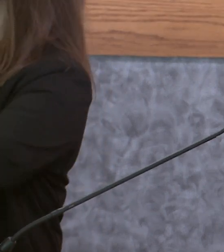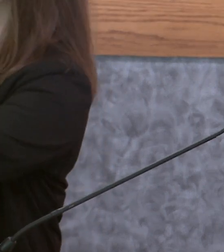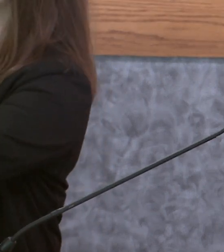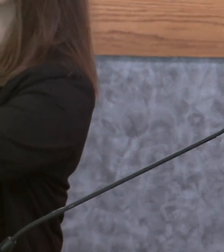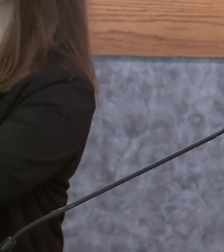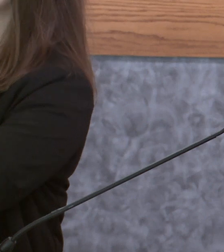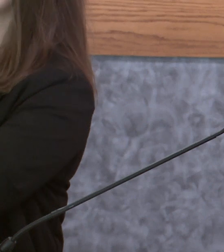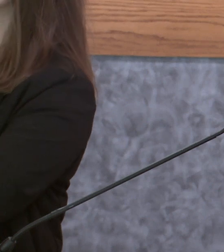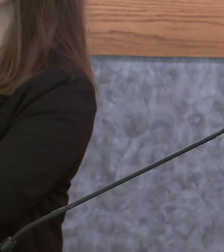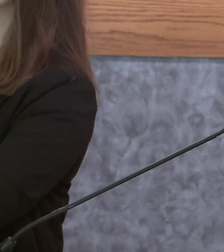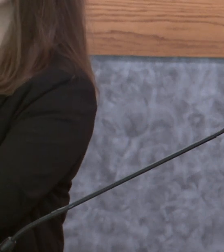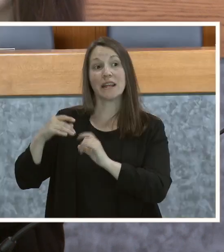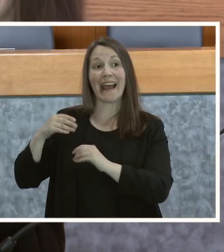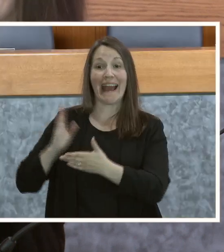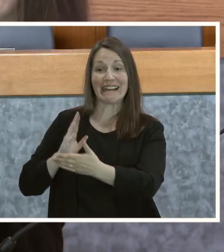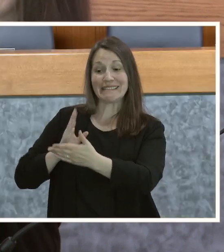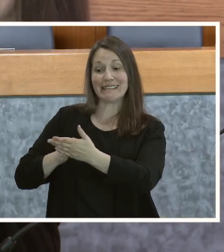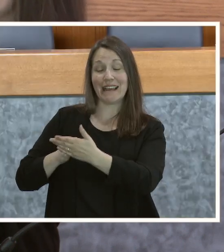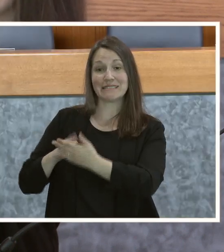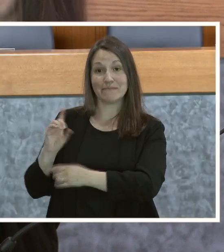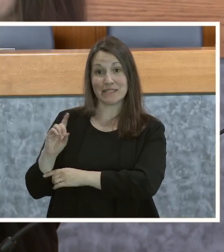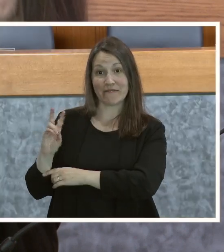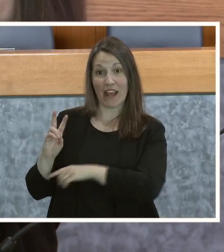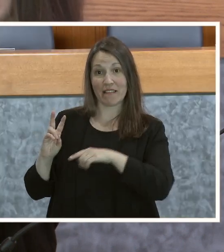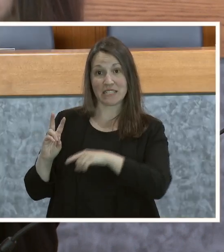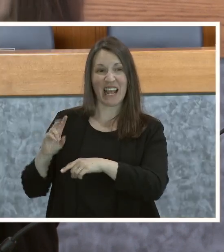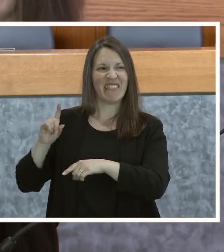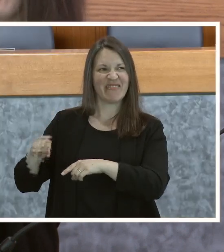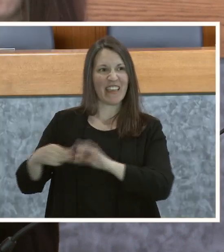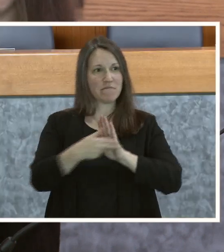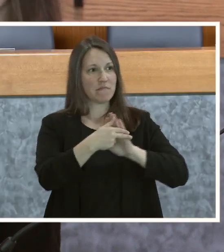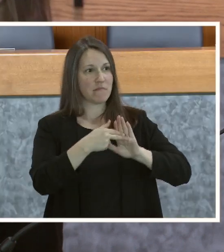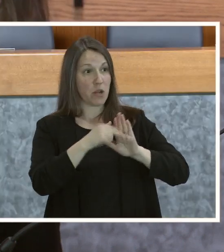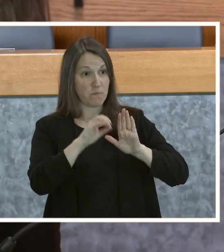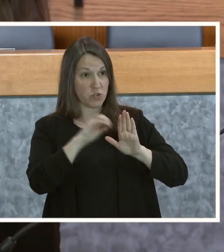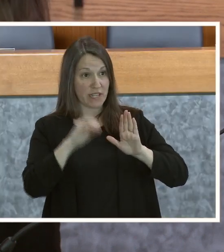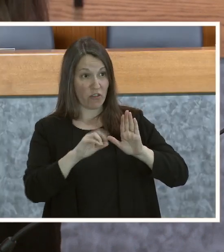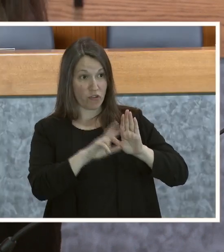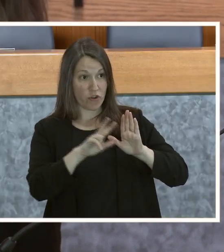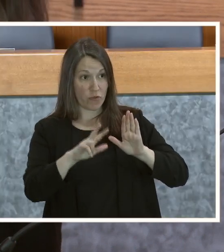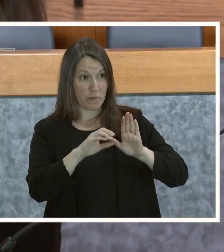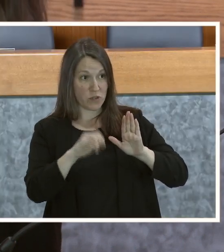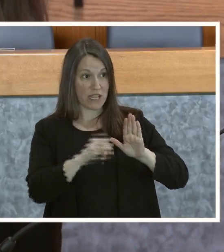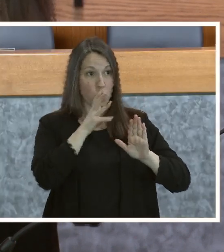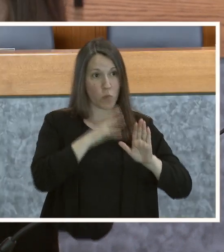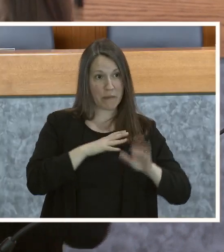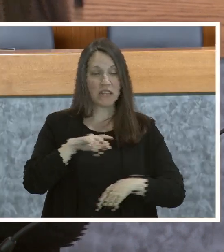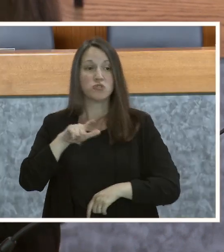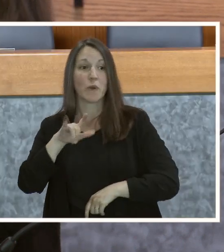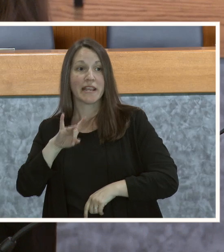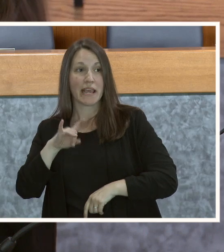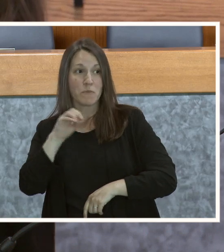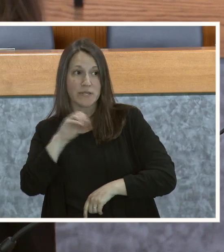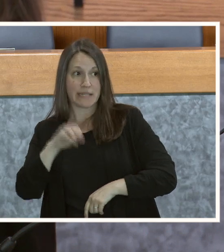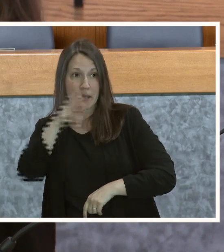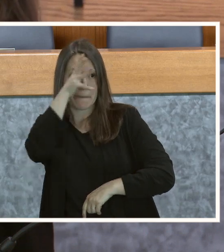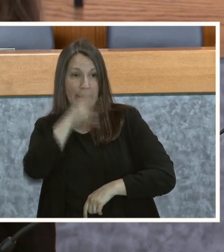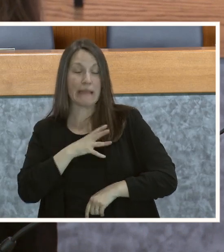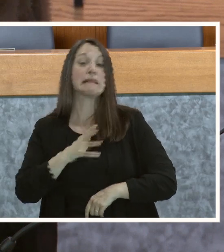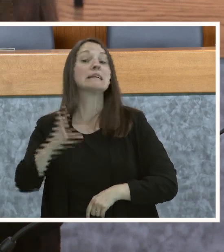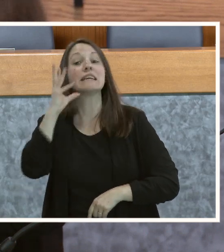Domestic Violence, 33% of women in Virginia and 28% of men experience